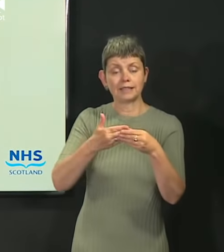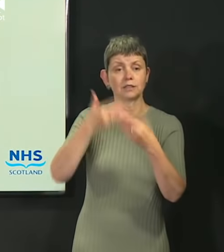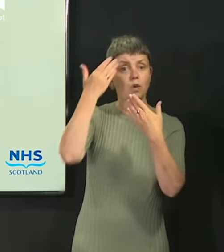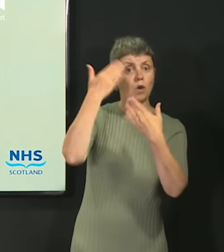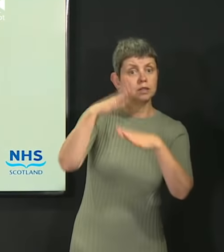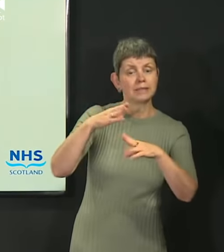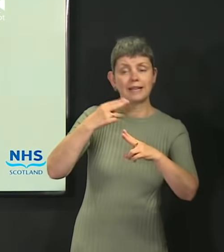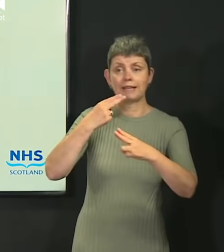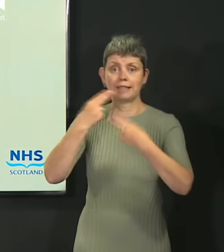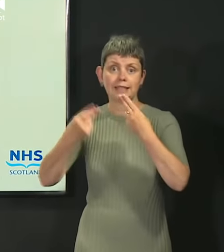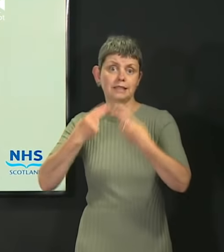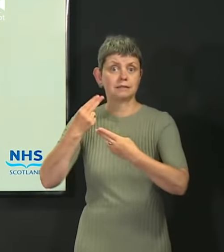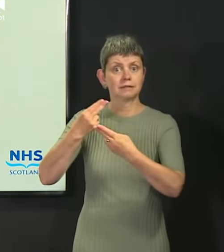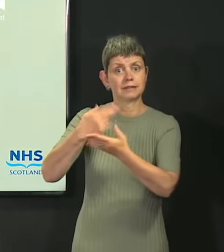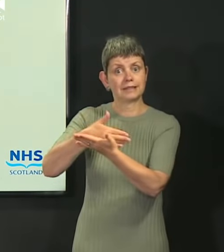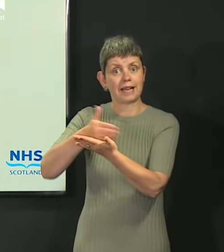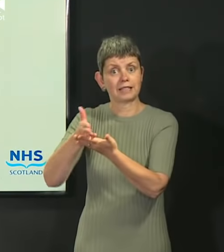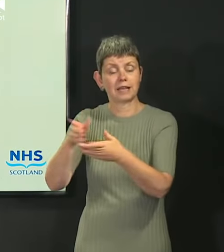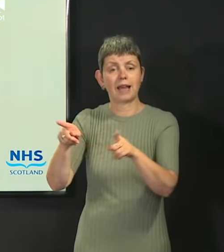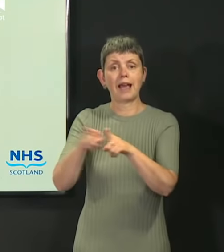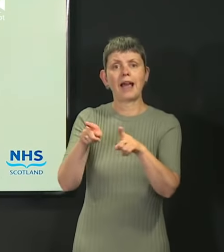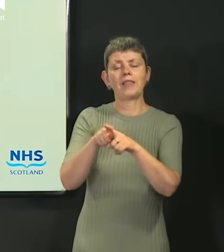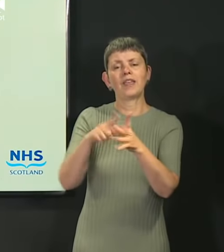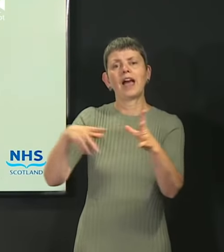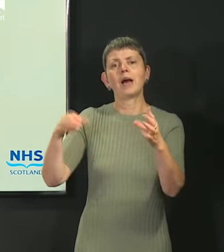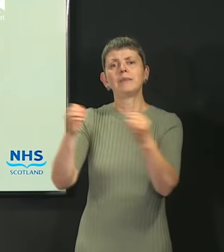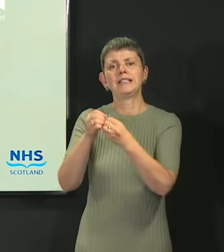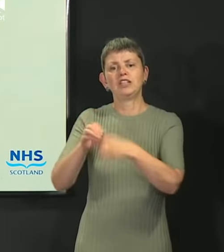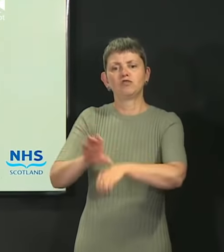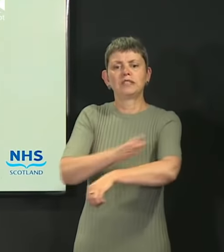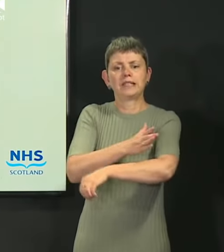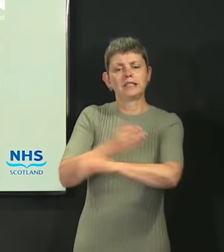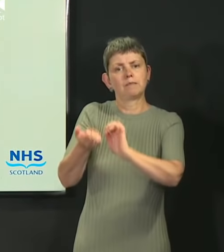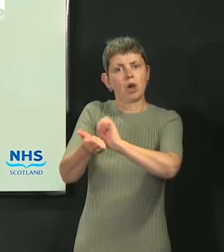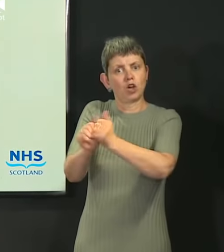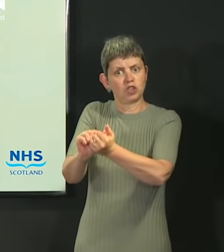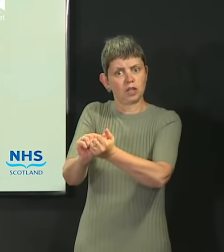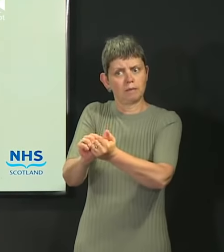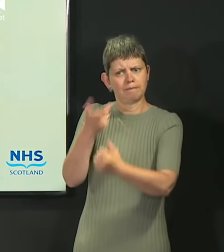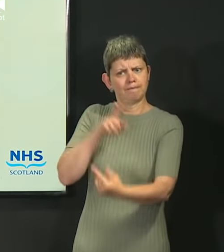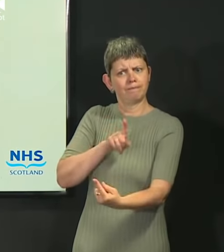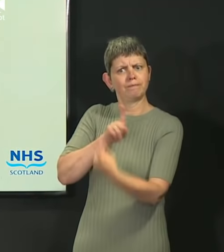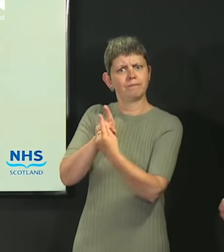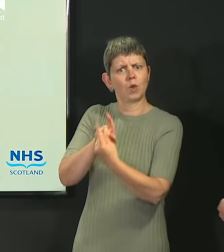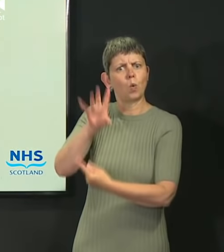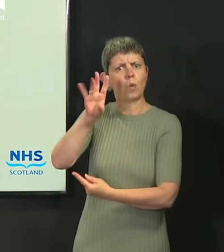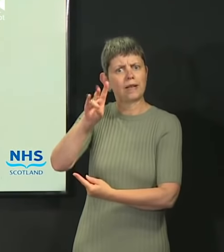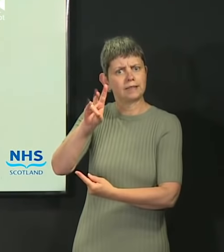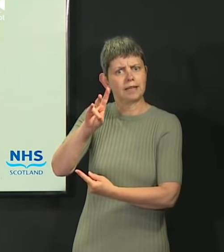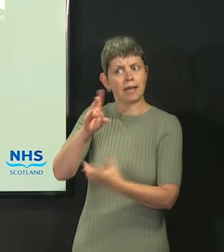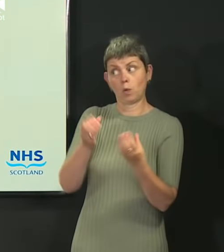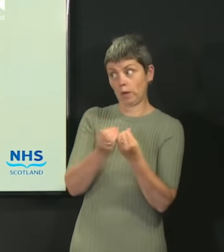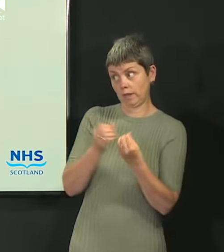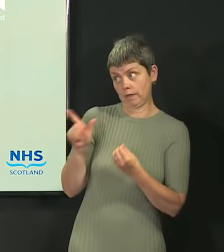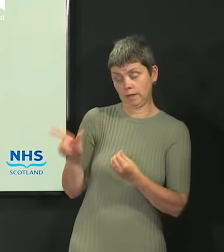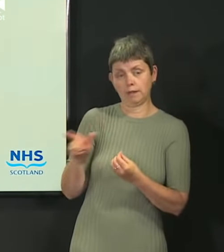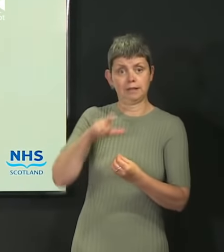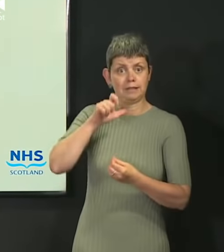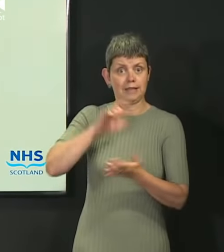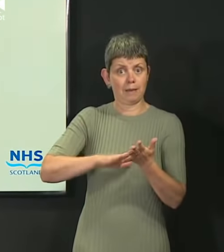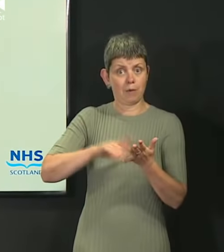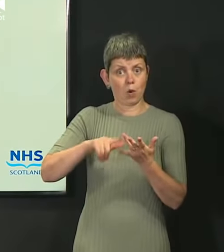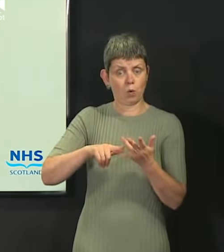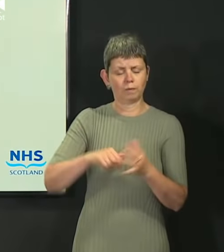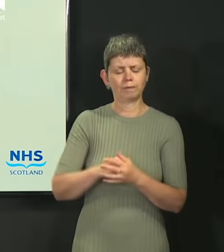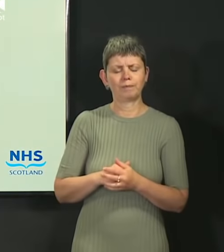and the Aberdeen Business Resilience Partnership, who I met on Wednesday with the Chief Medical Officer. They have helped